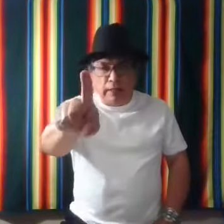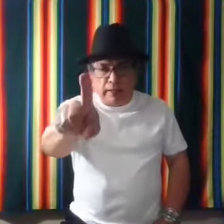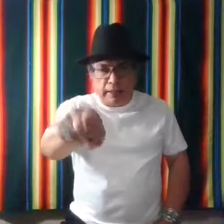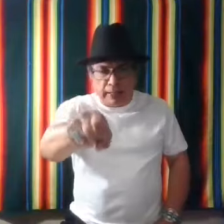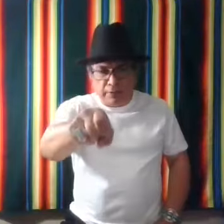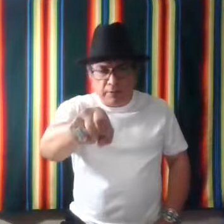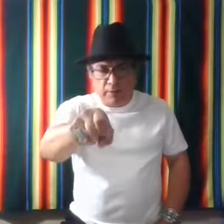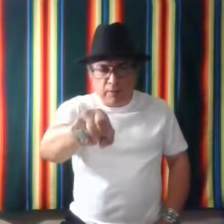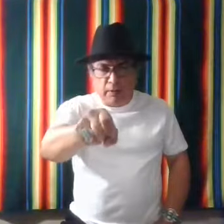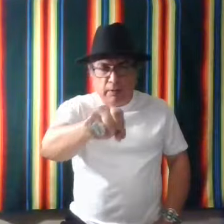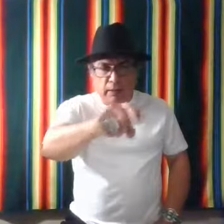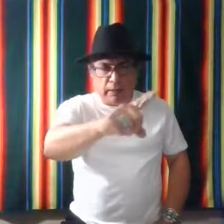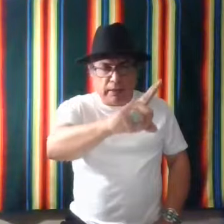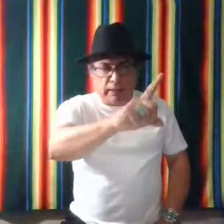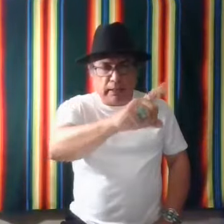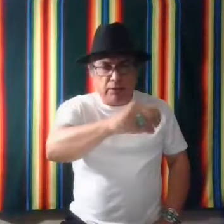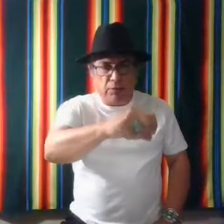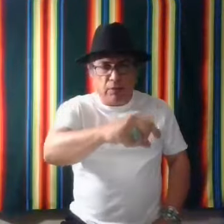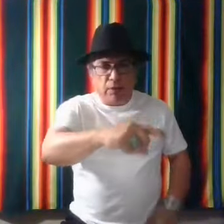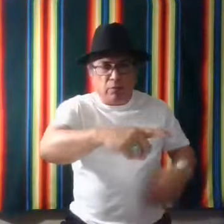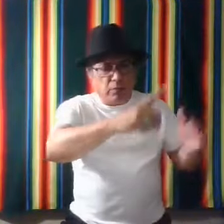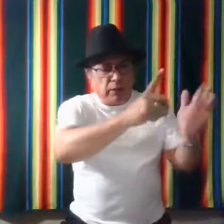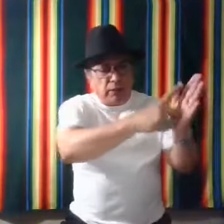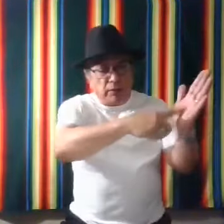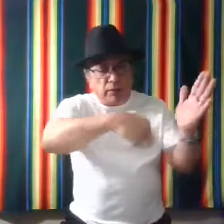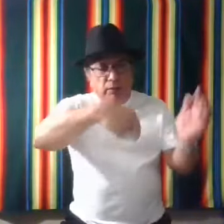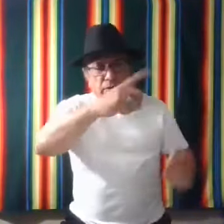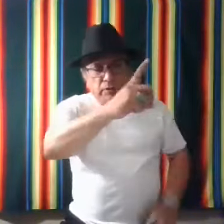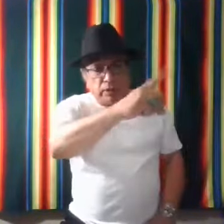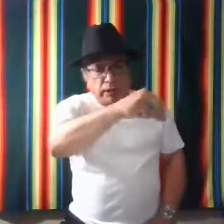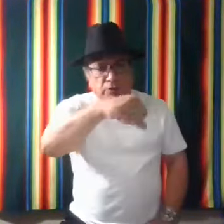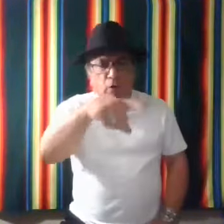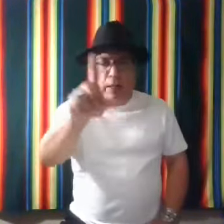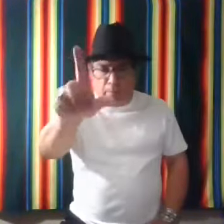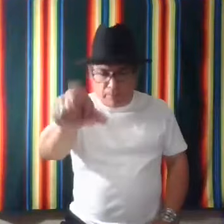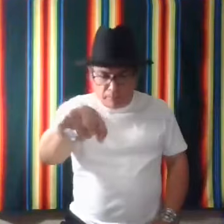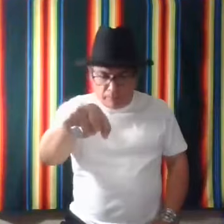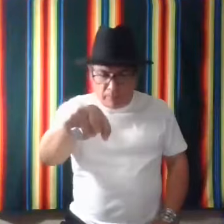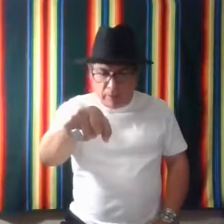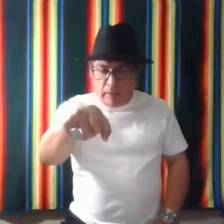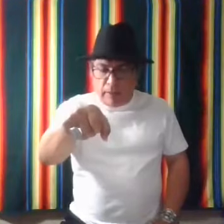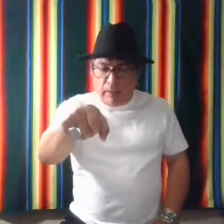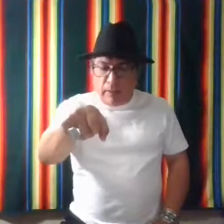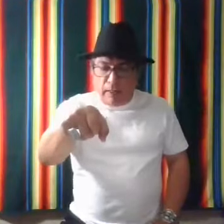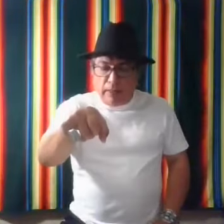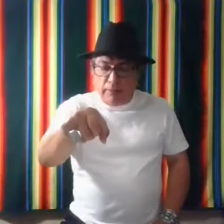yes. And that yes would be just like a swipe. Um,